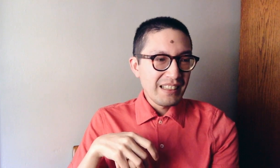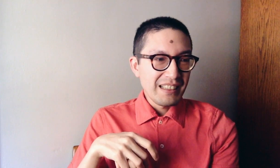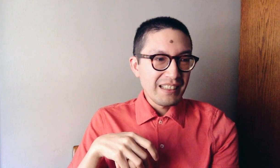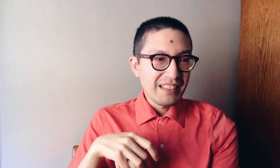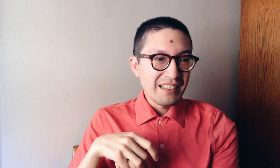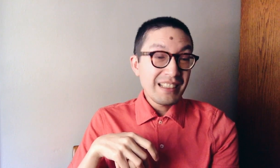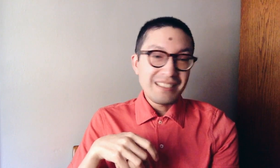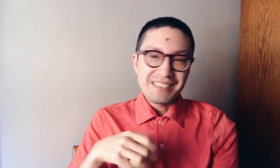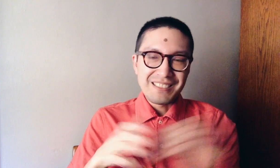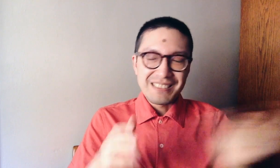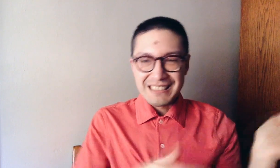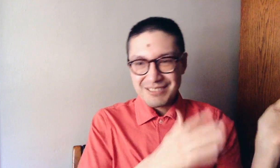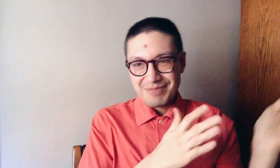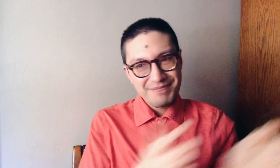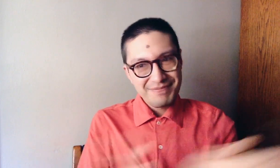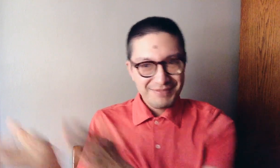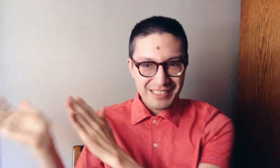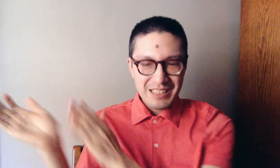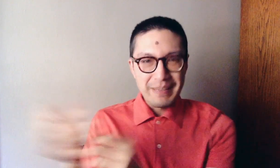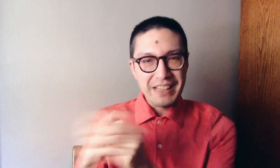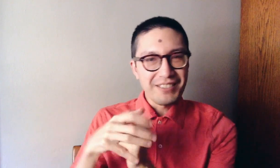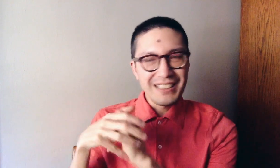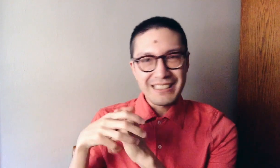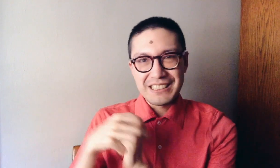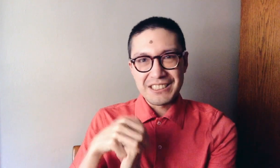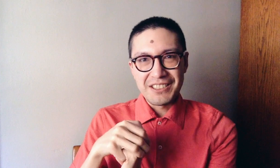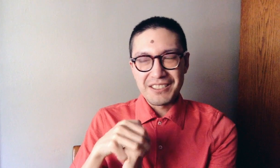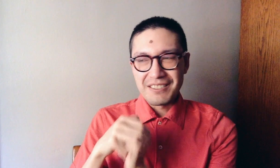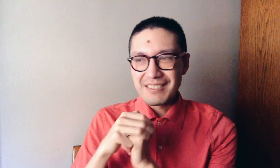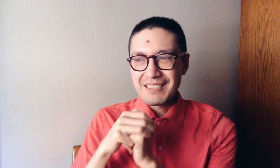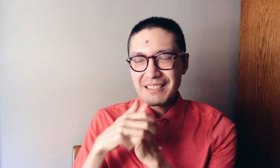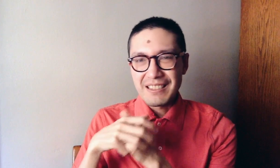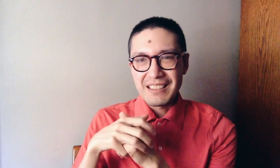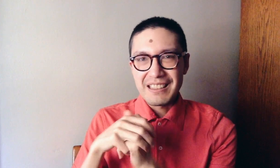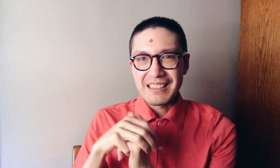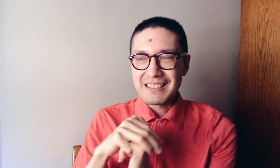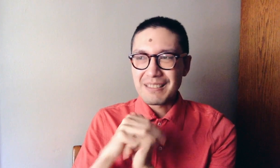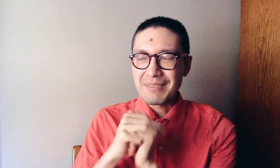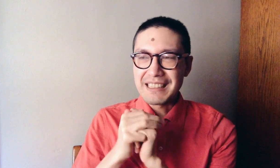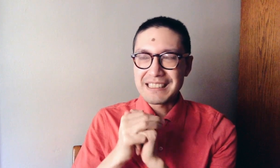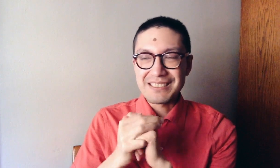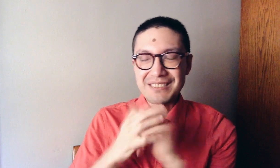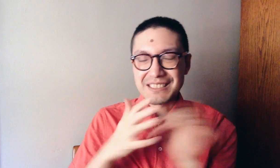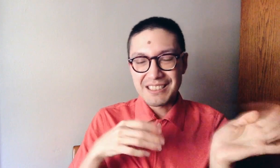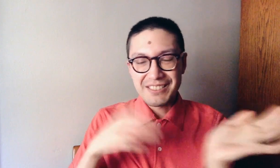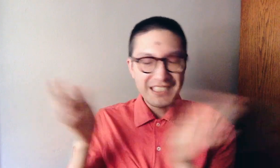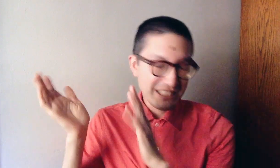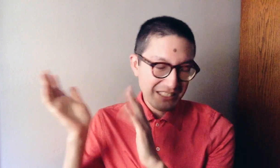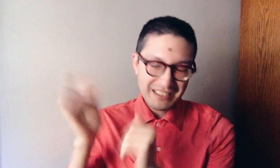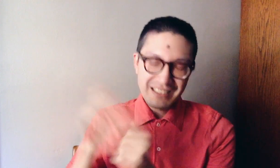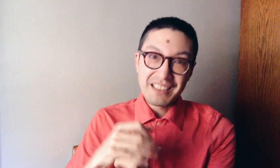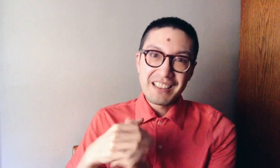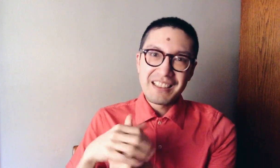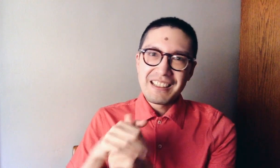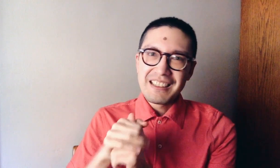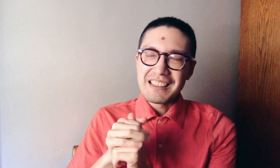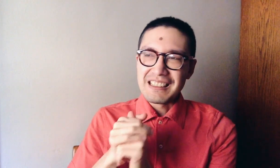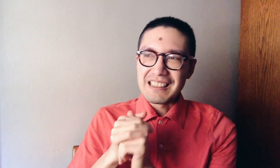and, yeah, I'll just make vlogs to show you, uh, the process from start to finish. Uh,